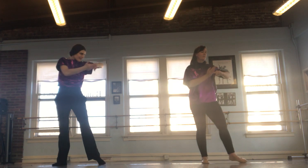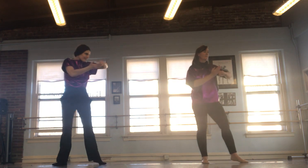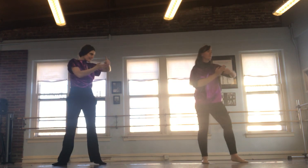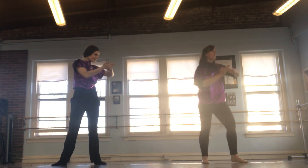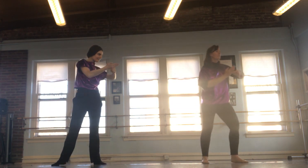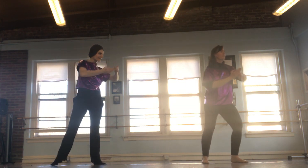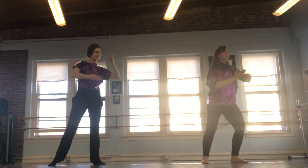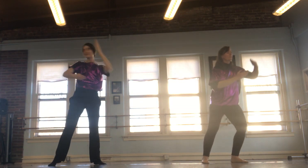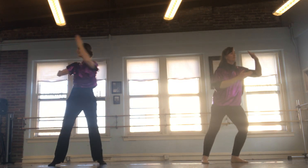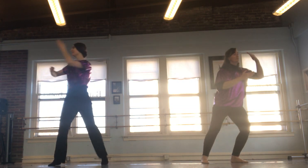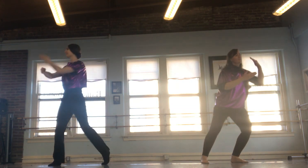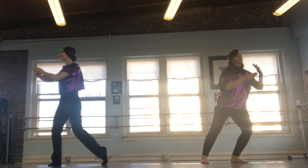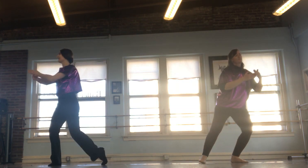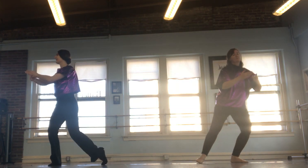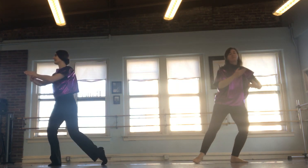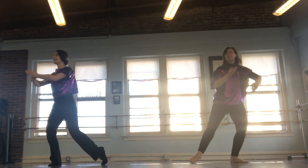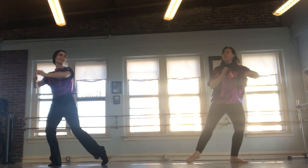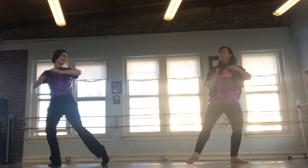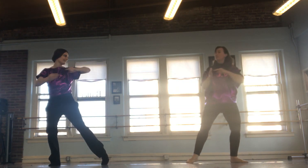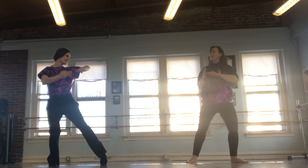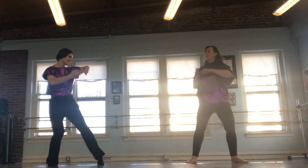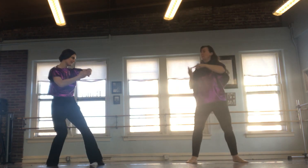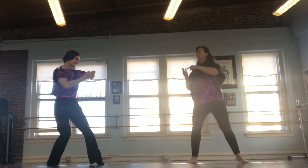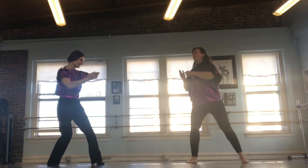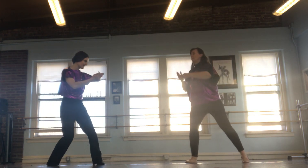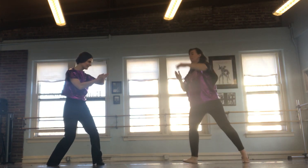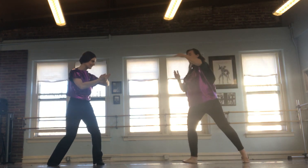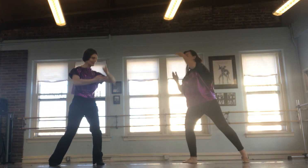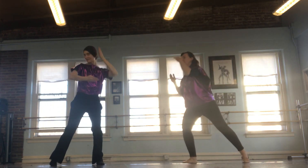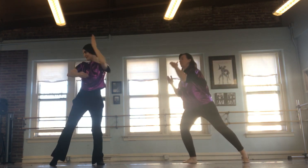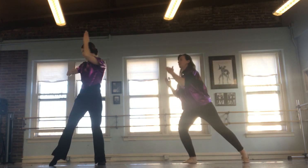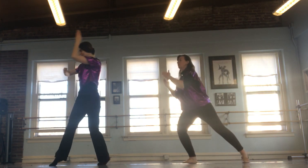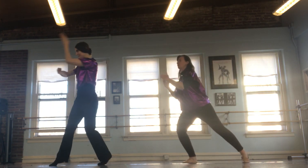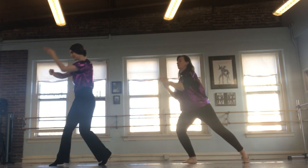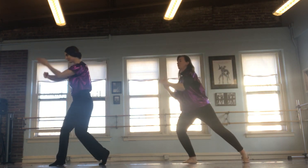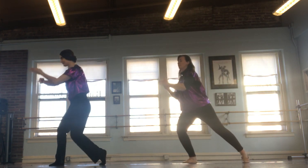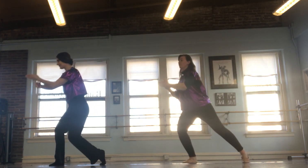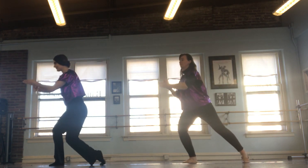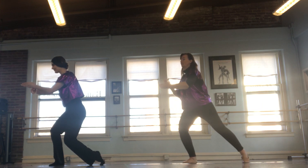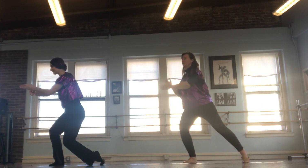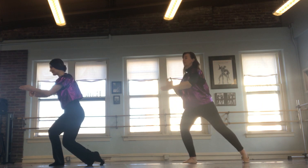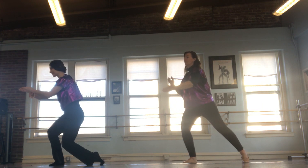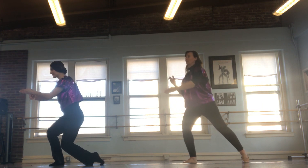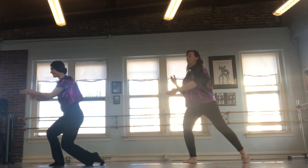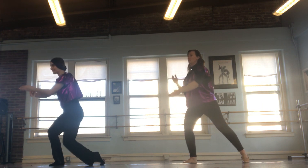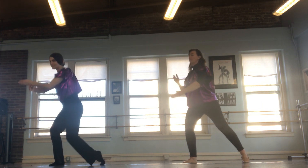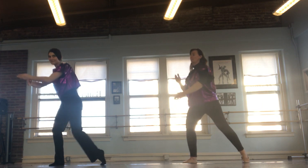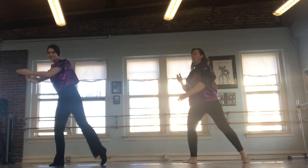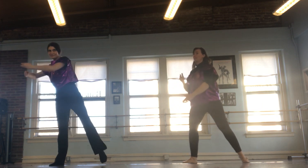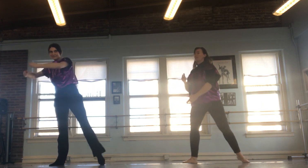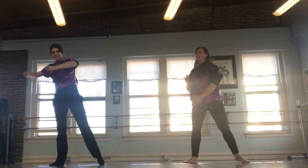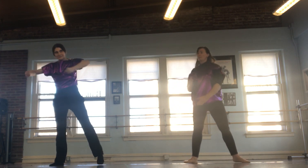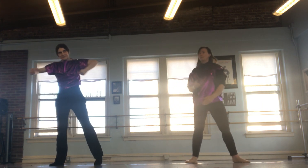end Beginning and the end The